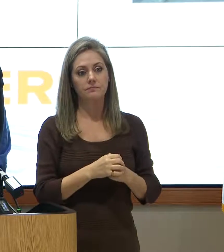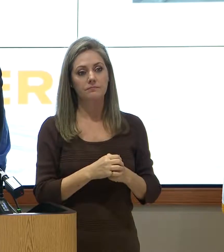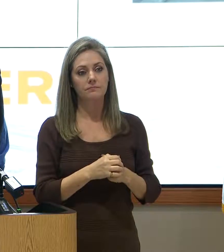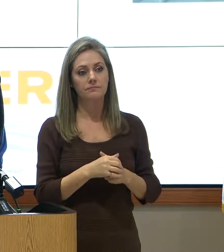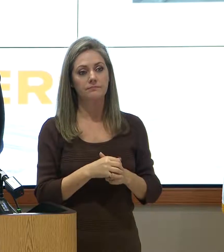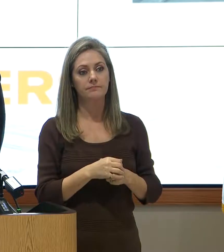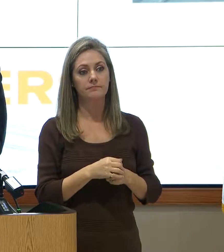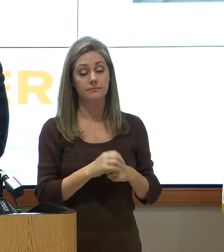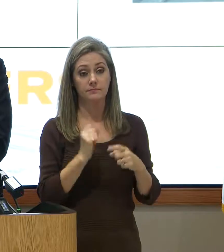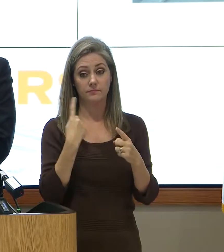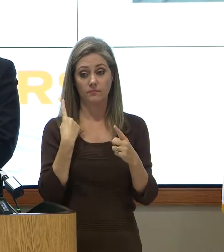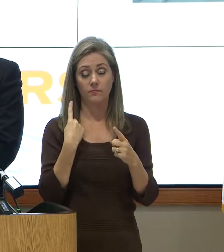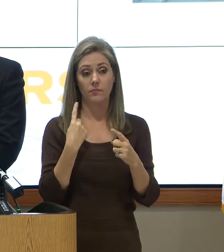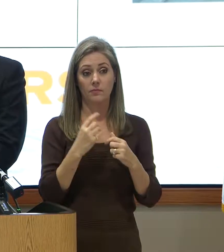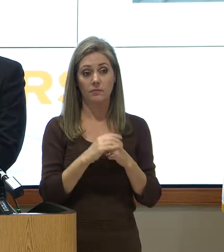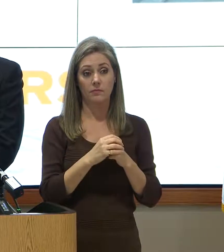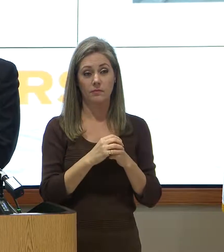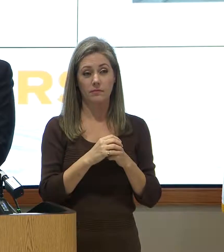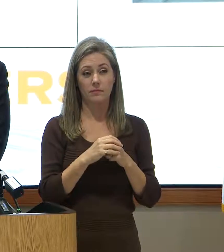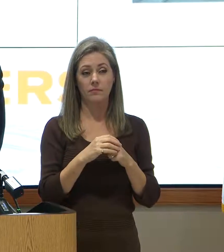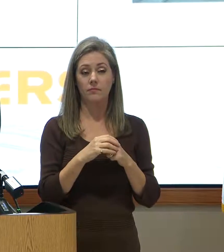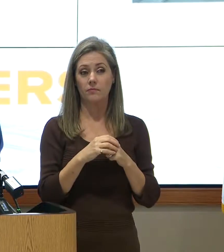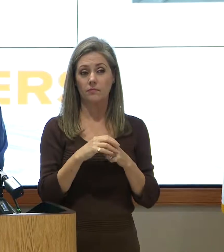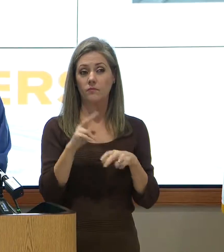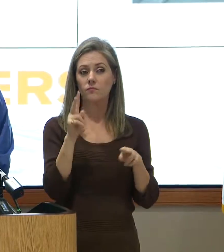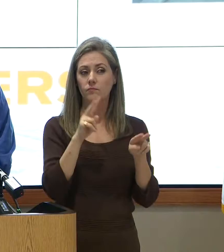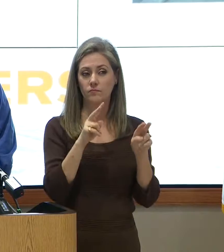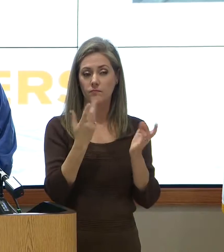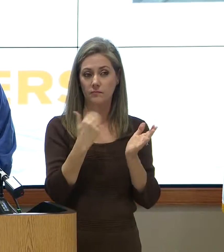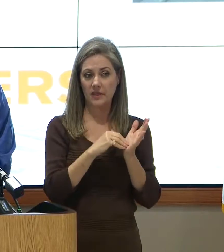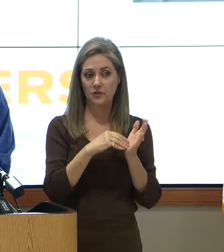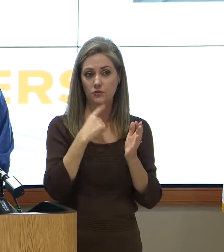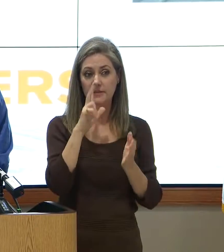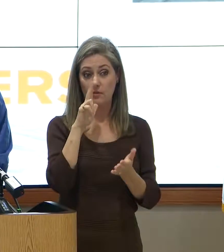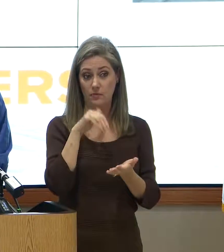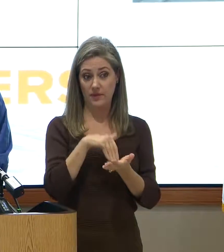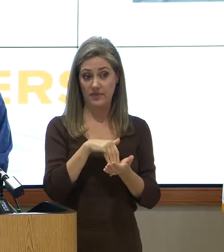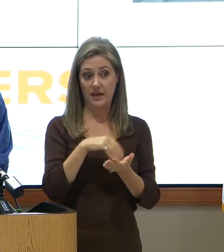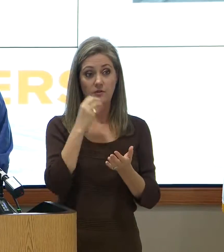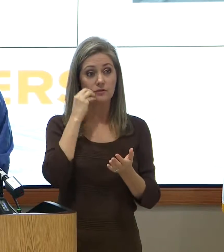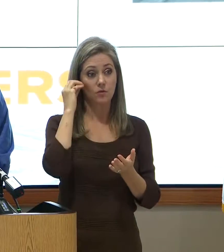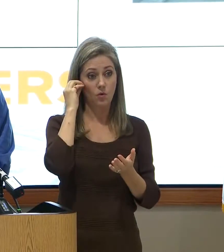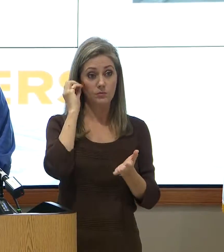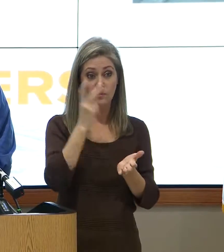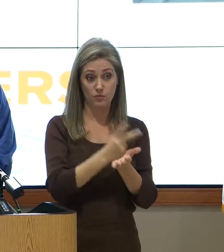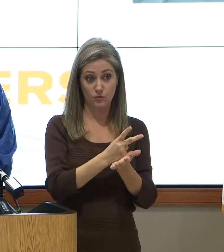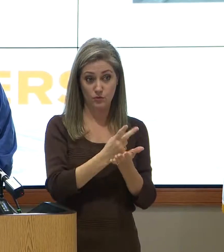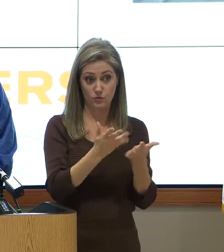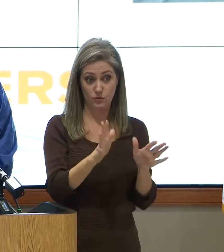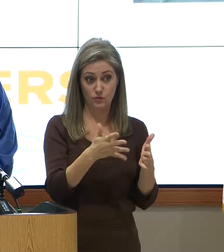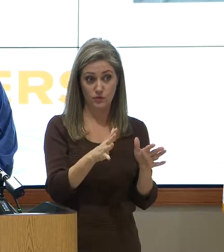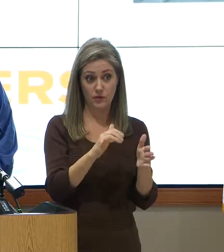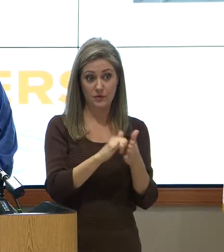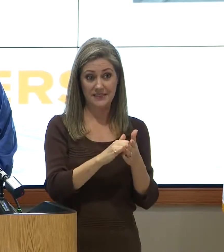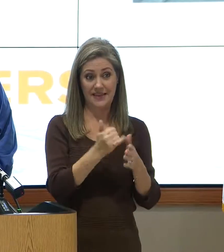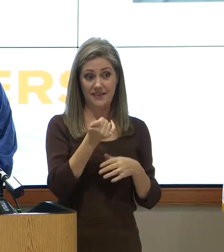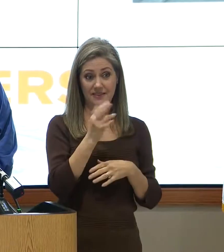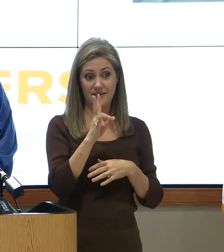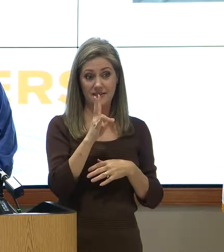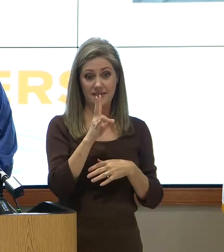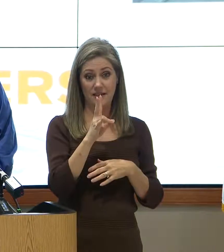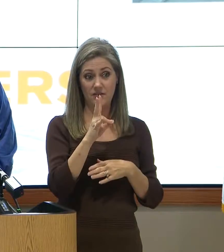you. So can you review some of that? I'm sure I'm clear. You said 3,000 homes have been approved. Is that the $17 million